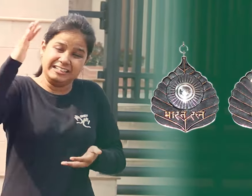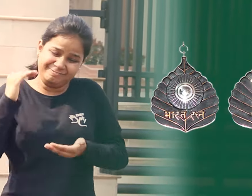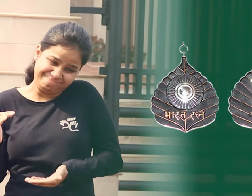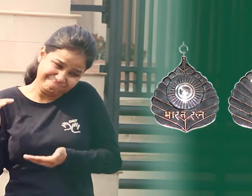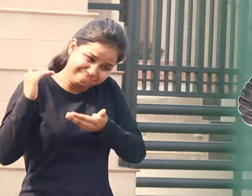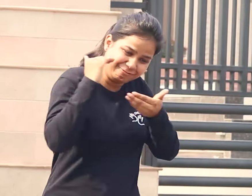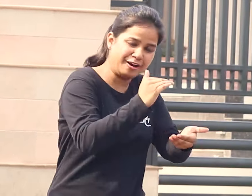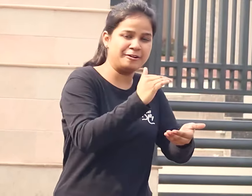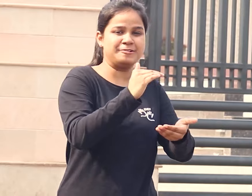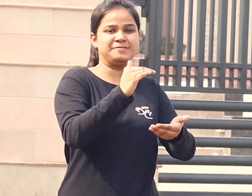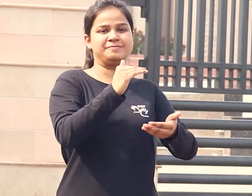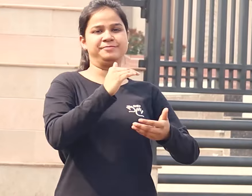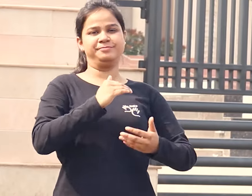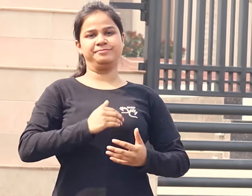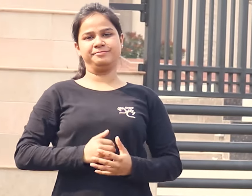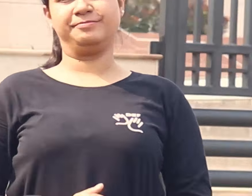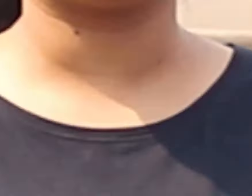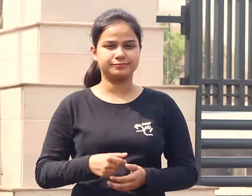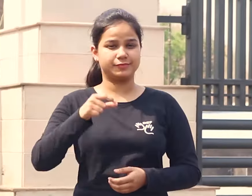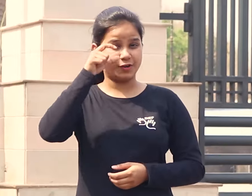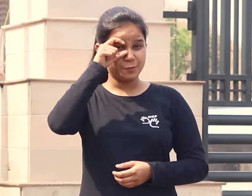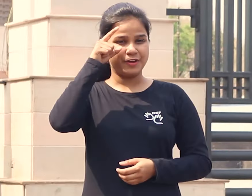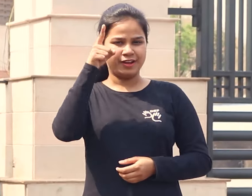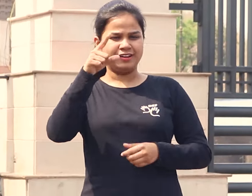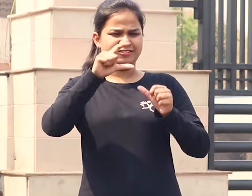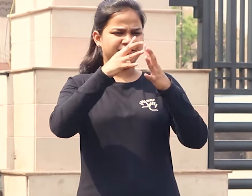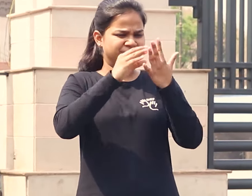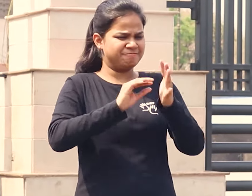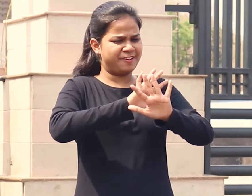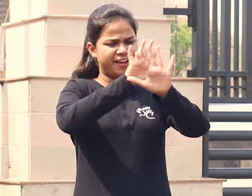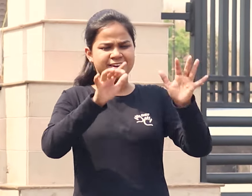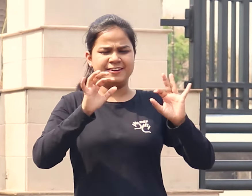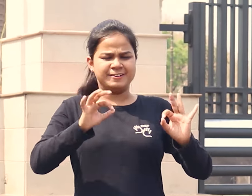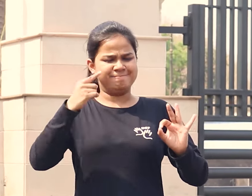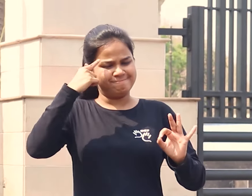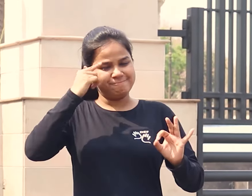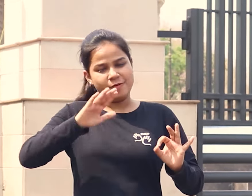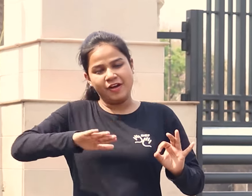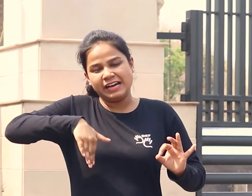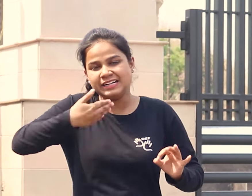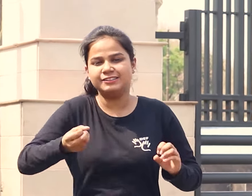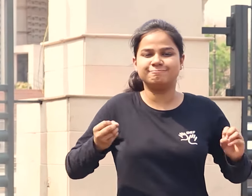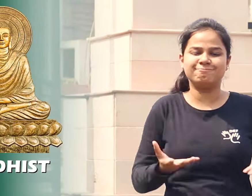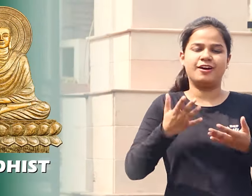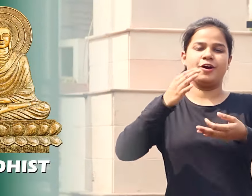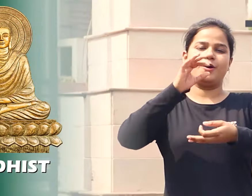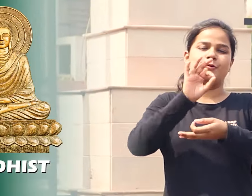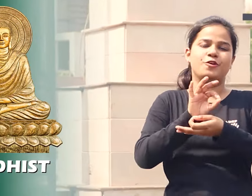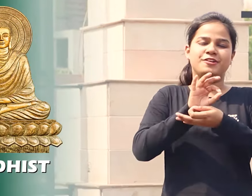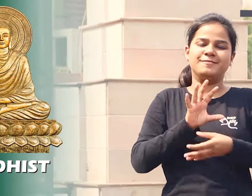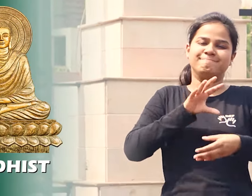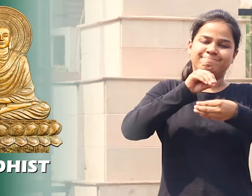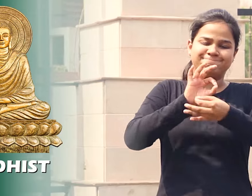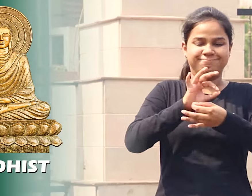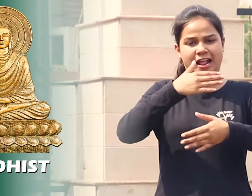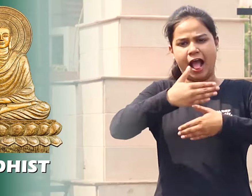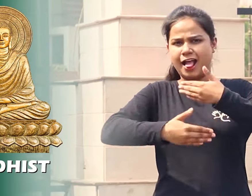true son of Mother India and this is the reason he was honoured with Bharat Ratna. He became a Buddhist during the last days of his life. Since